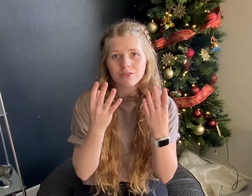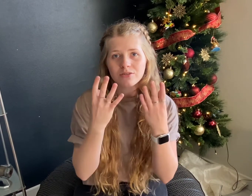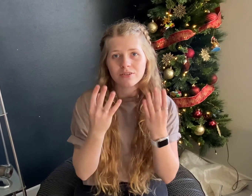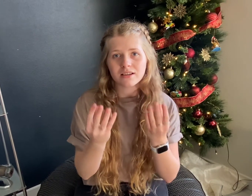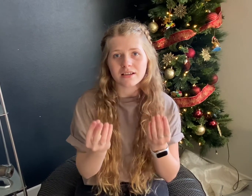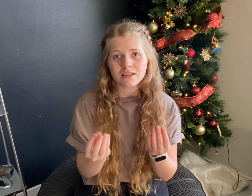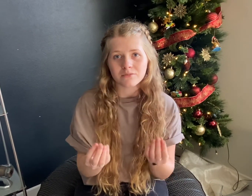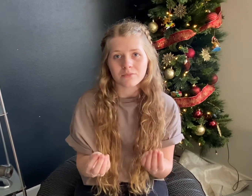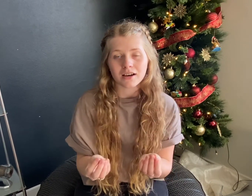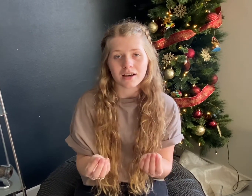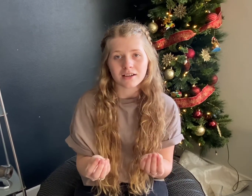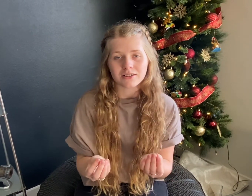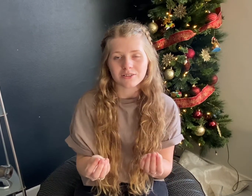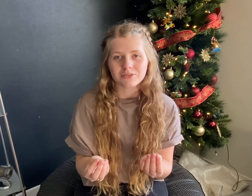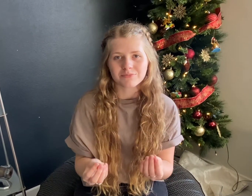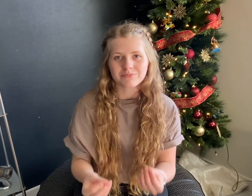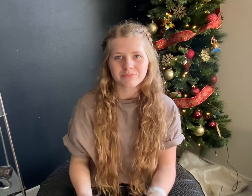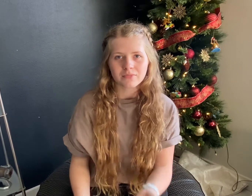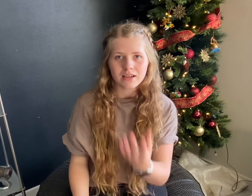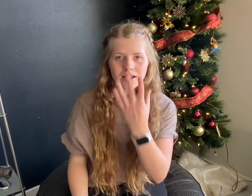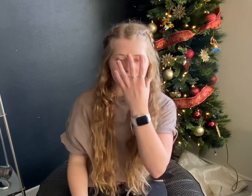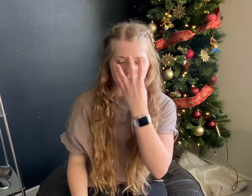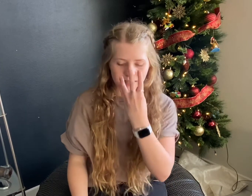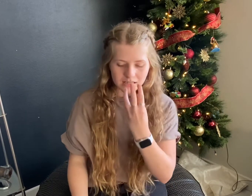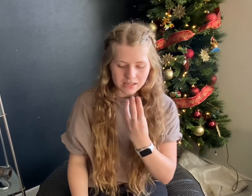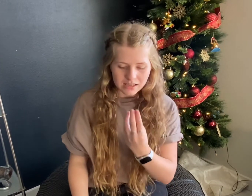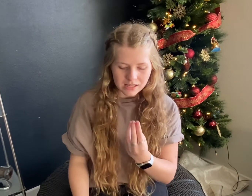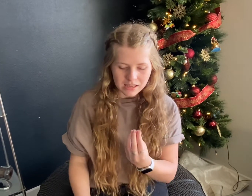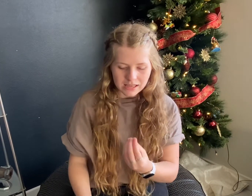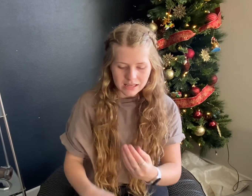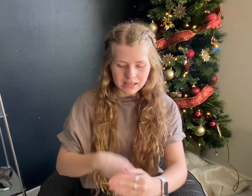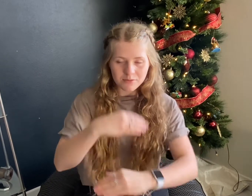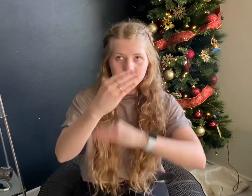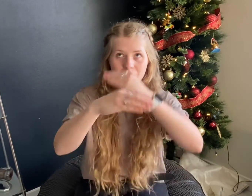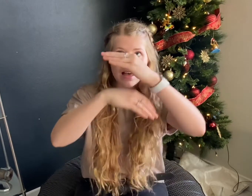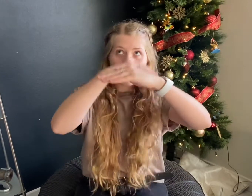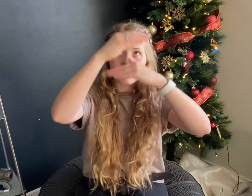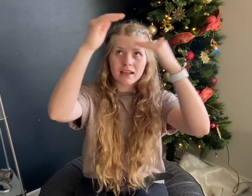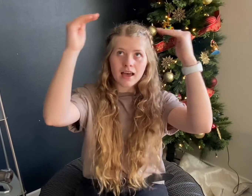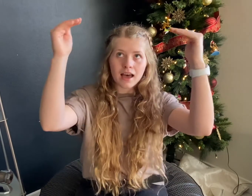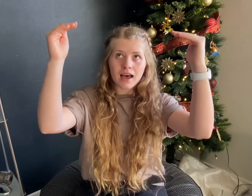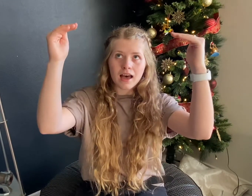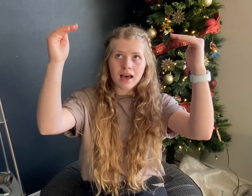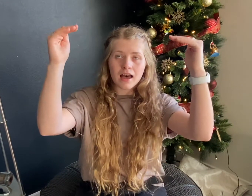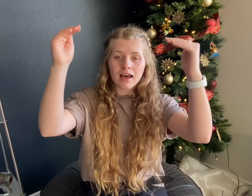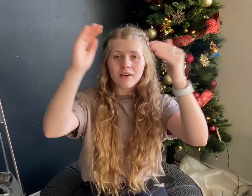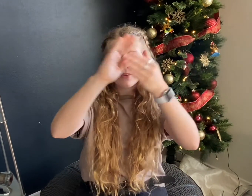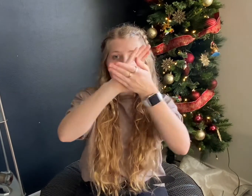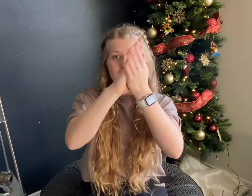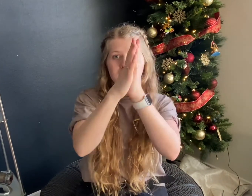and mild. Sleep in heavenly